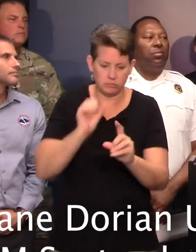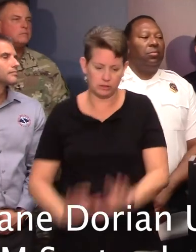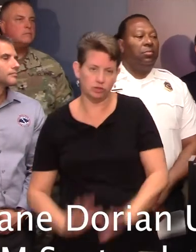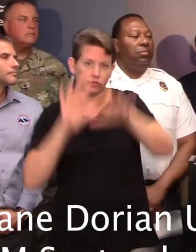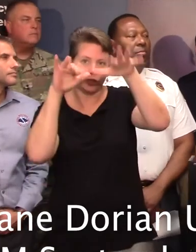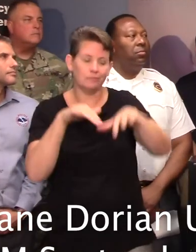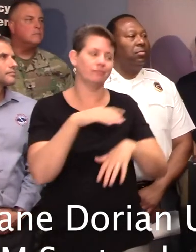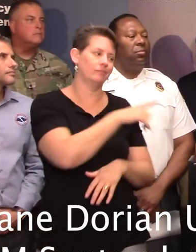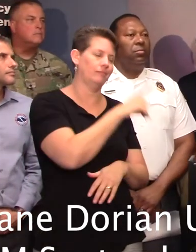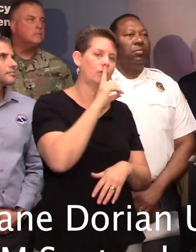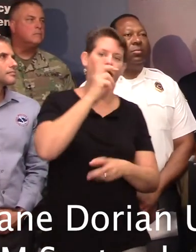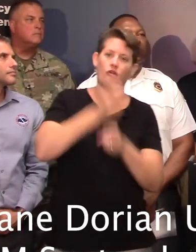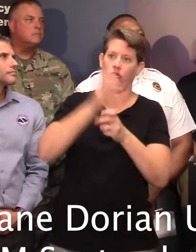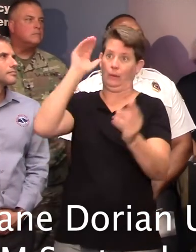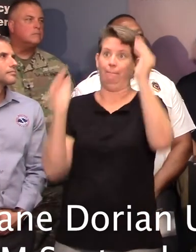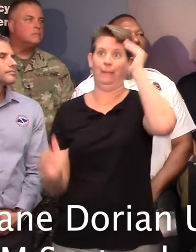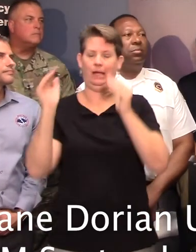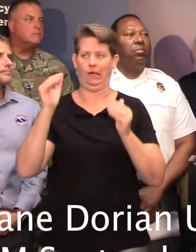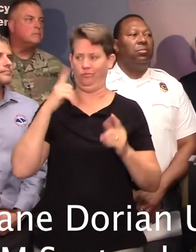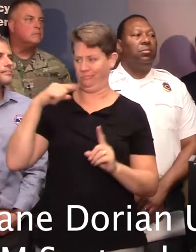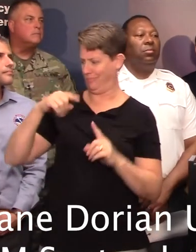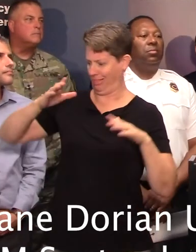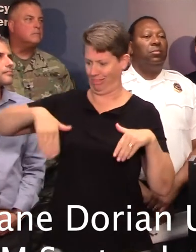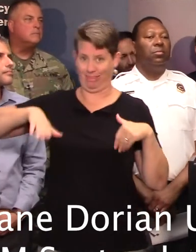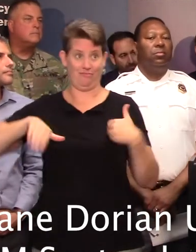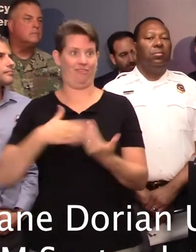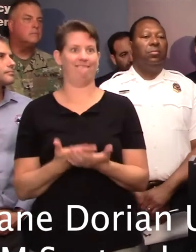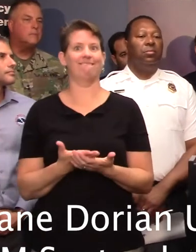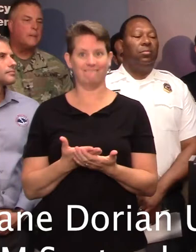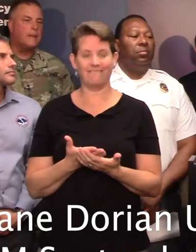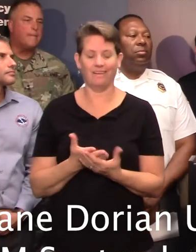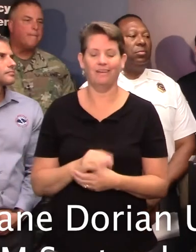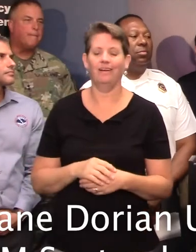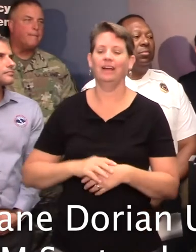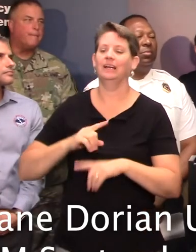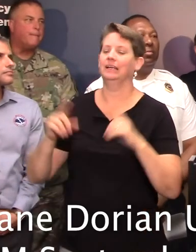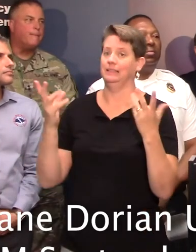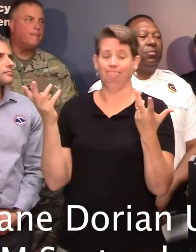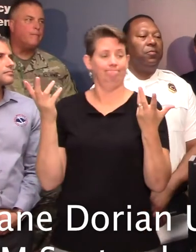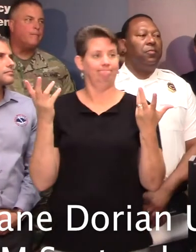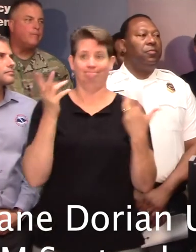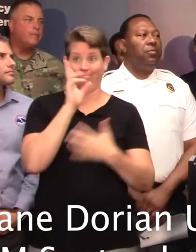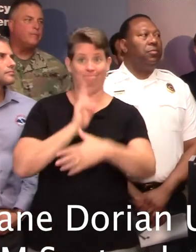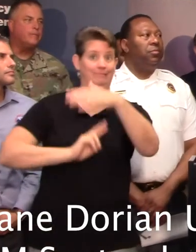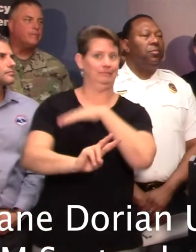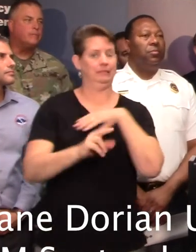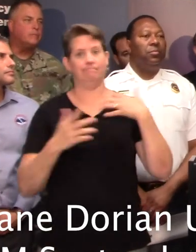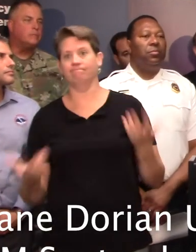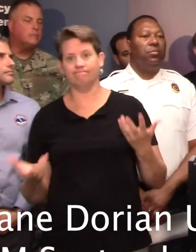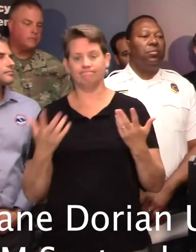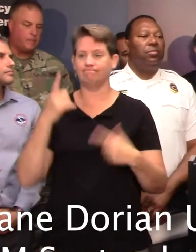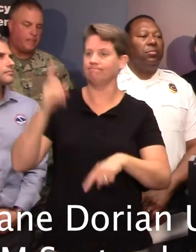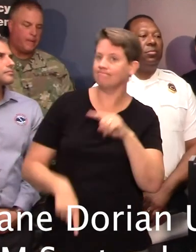to the other, particularly when this one isn't here yet, and it's very unpredictable. As you know, no one would have predicted